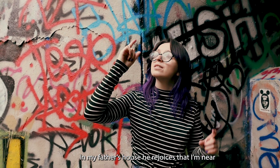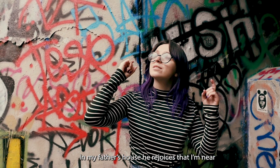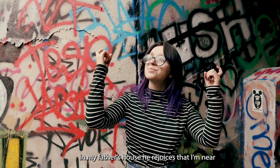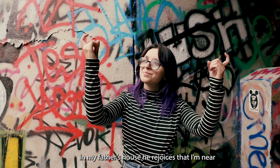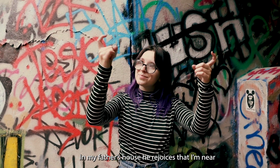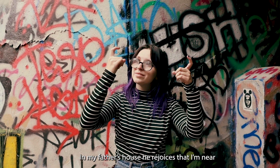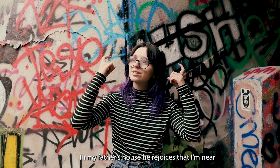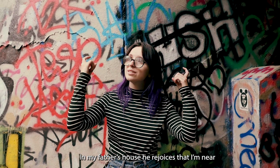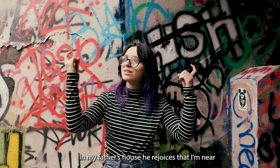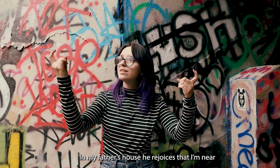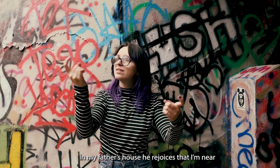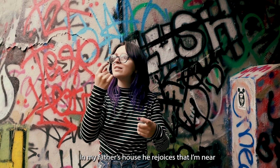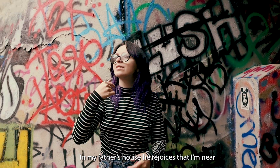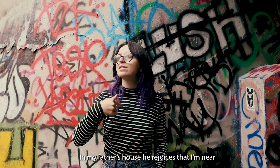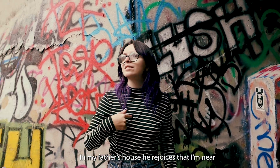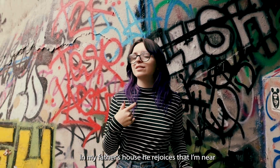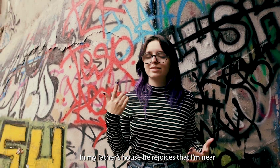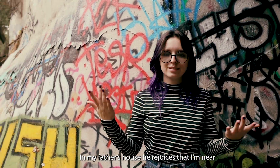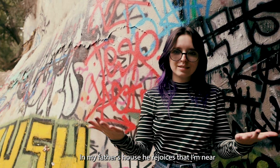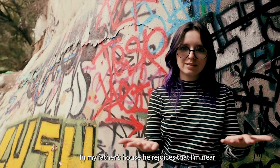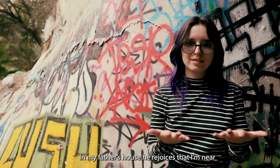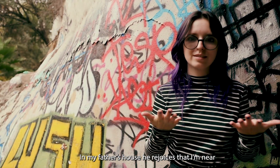house, I'll the choices that I need.